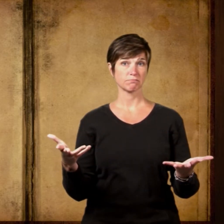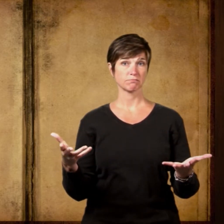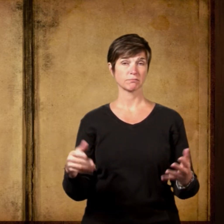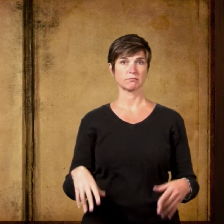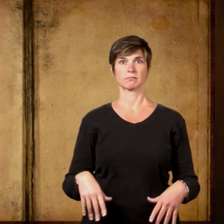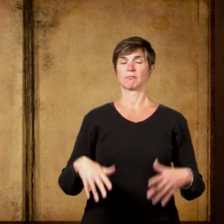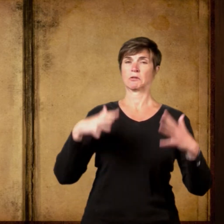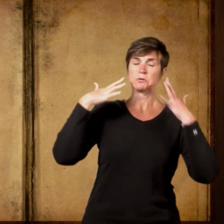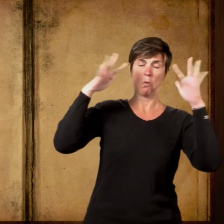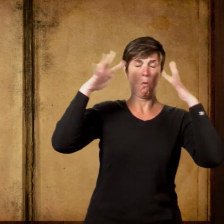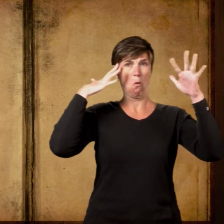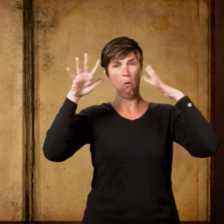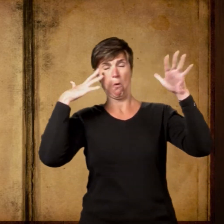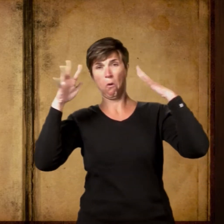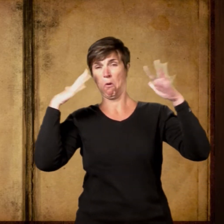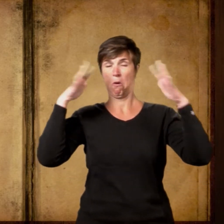Noisy Wild